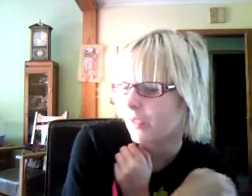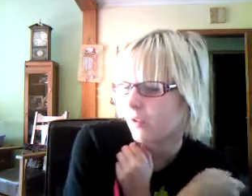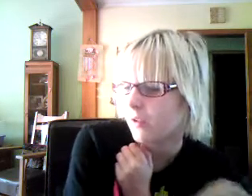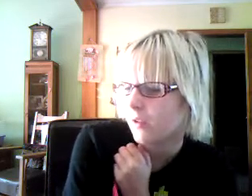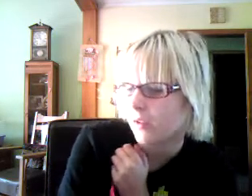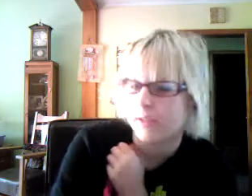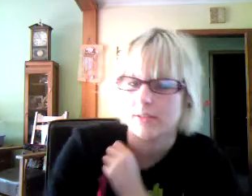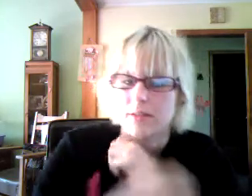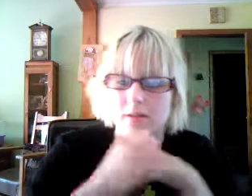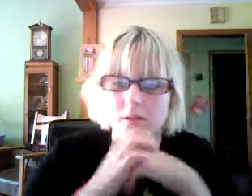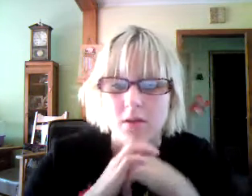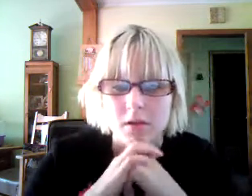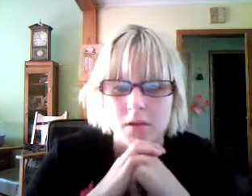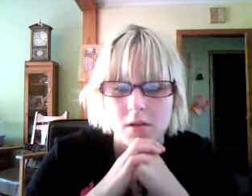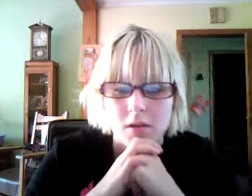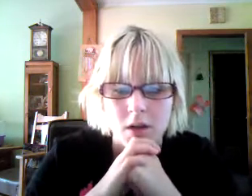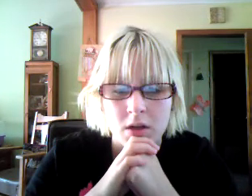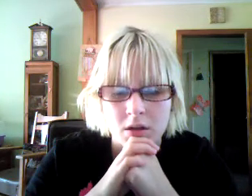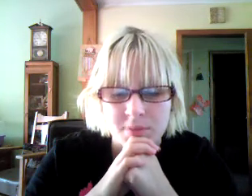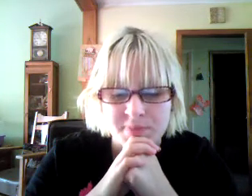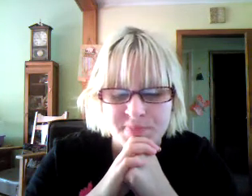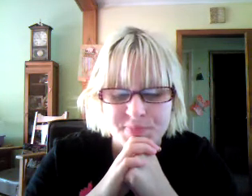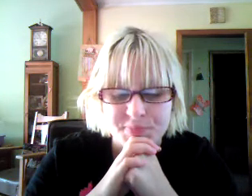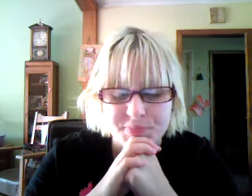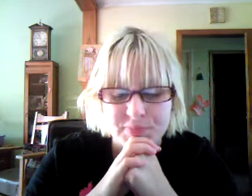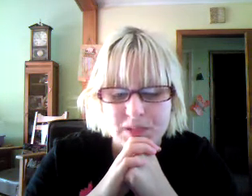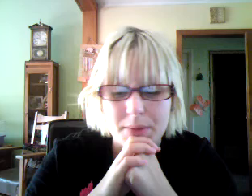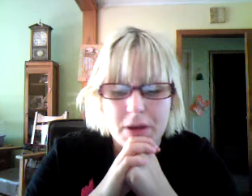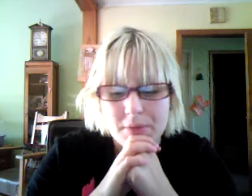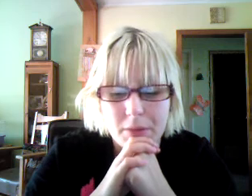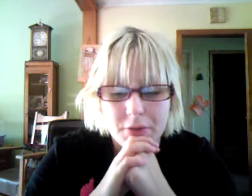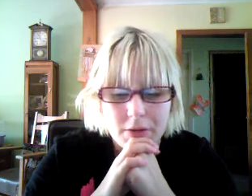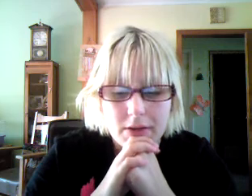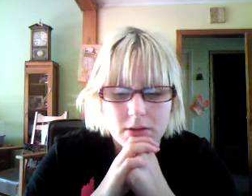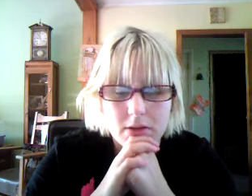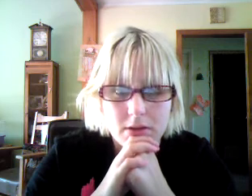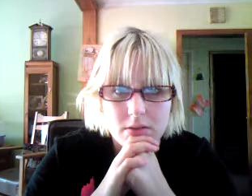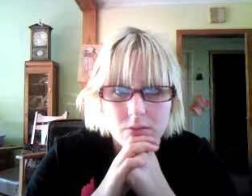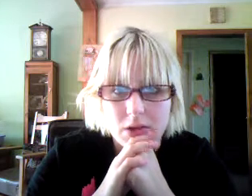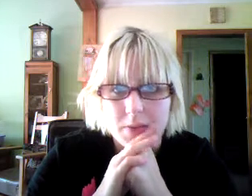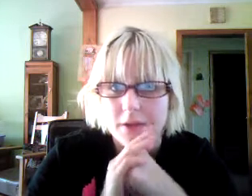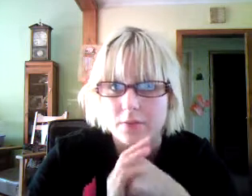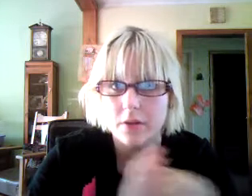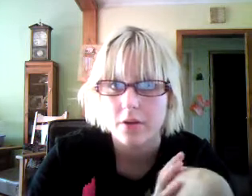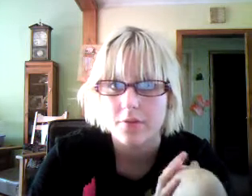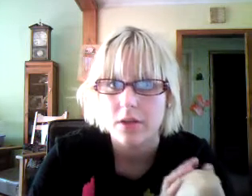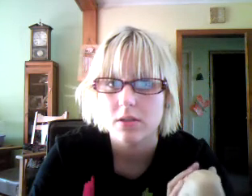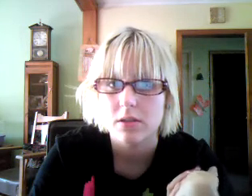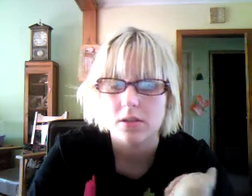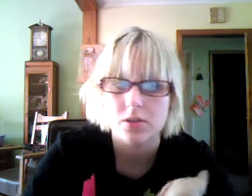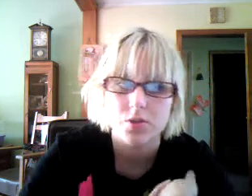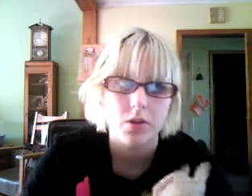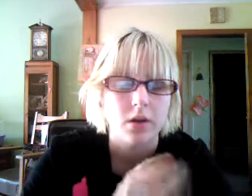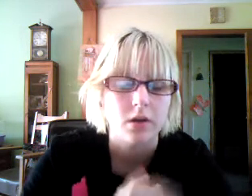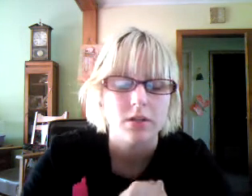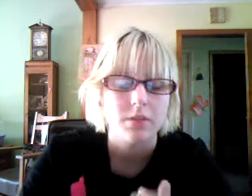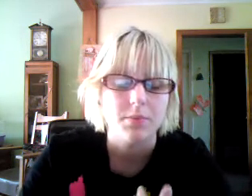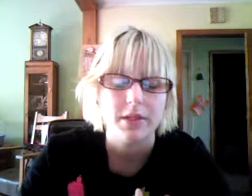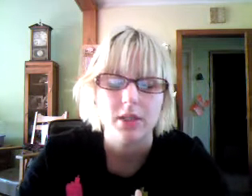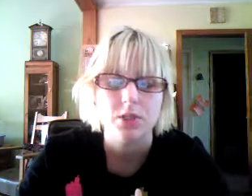yes. Um, like, my, my friend, one of my really good friends is truly, honestly, bisexual